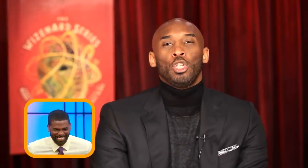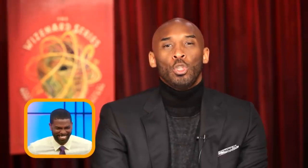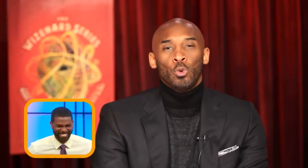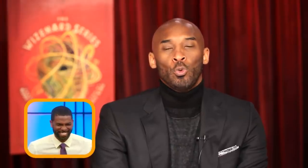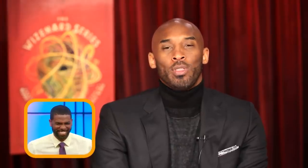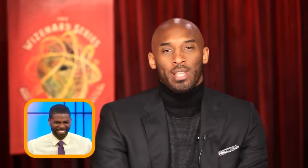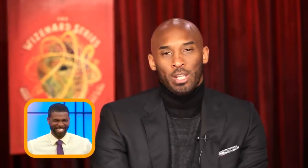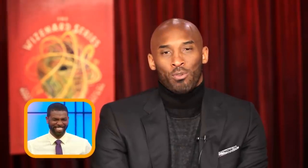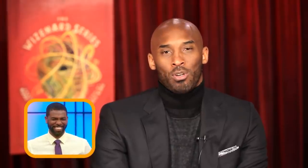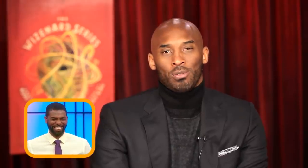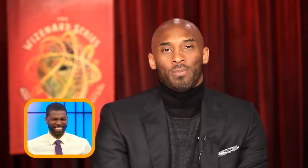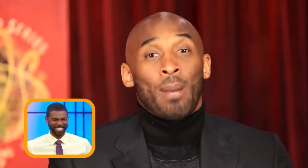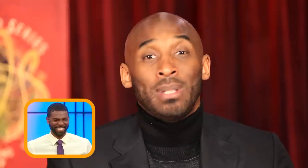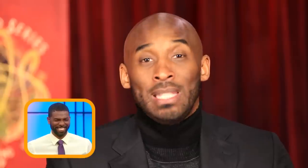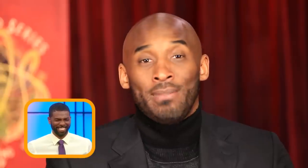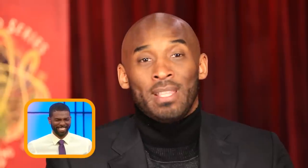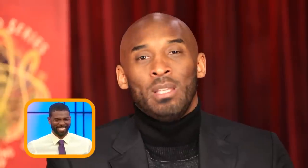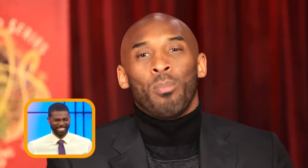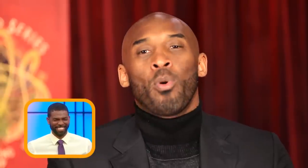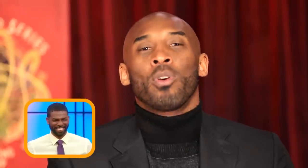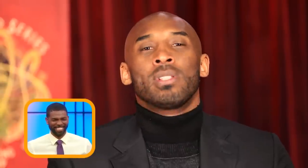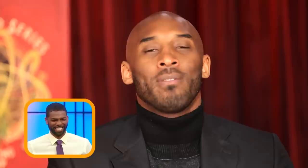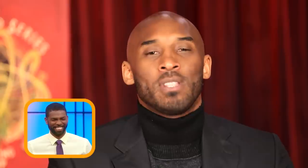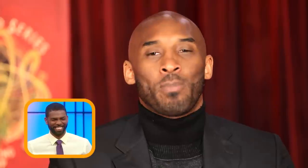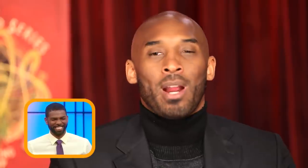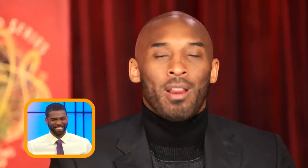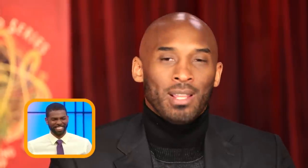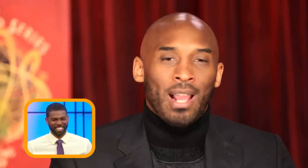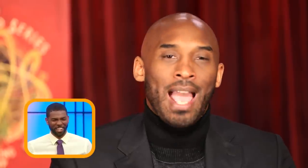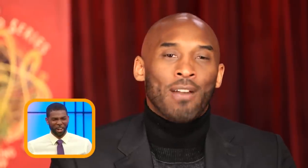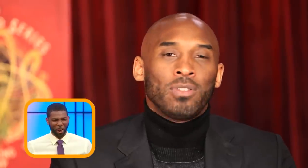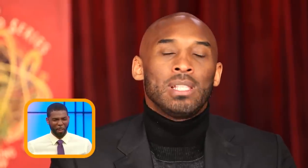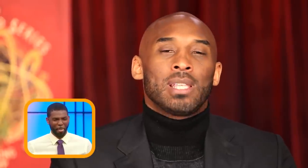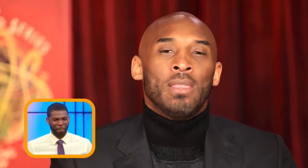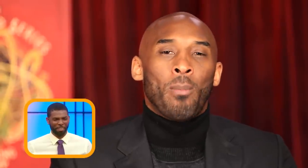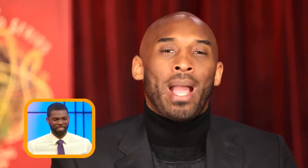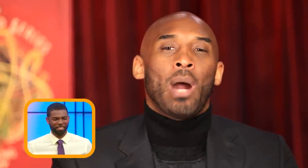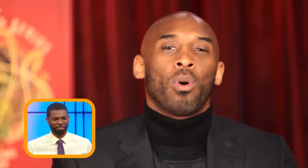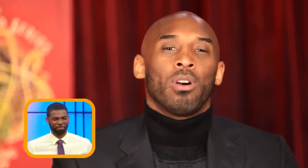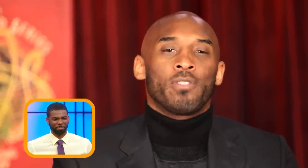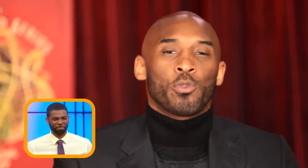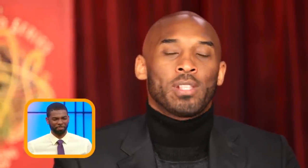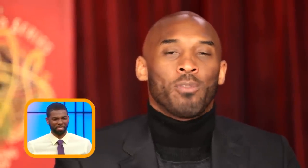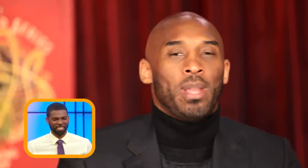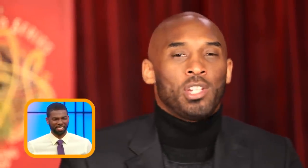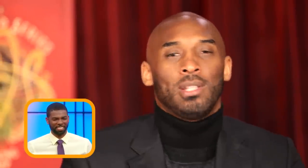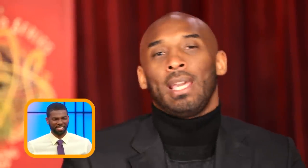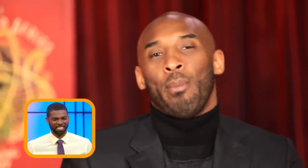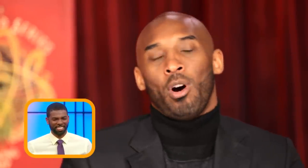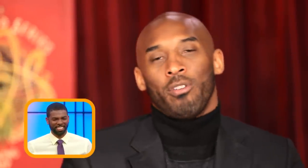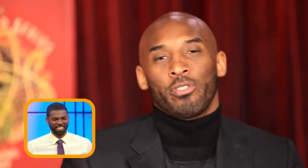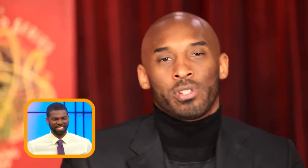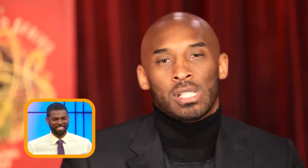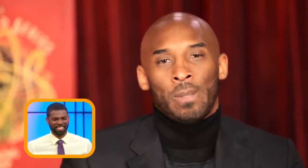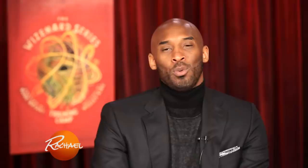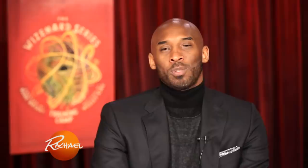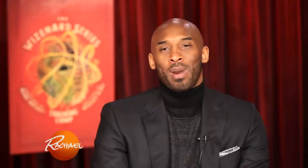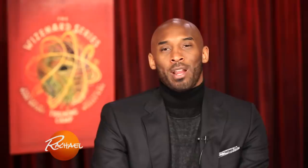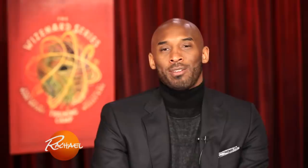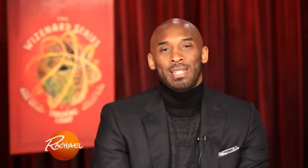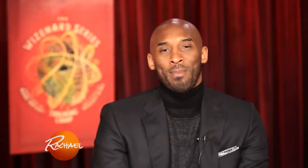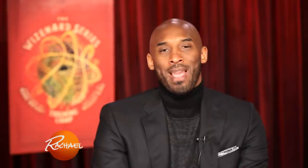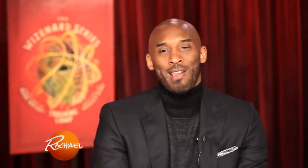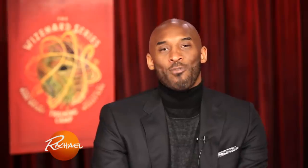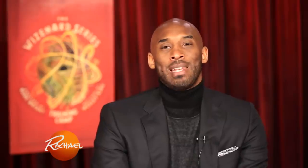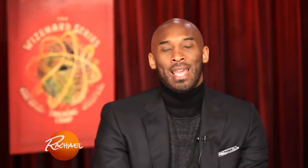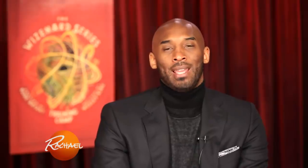do makes you the hero. I believe in the importance of inspiring young athletes and the power of transformation the game offers. You